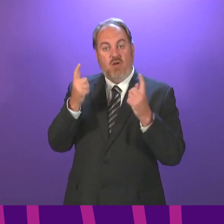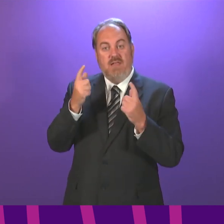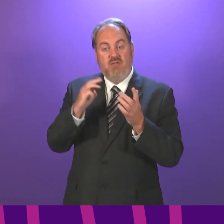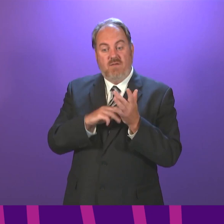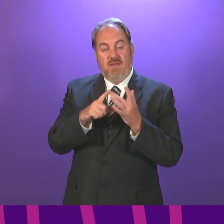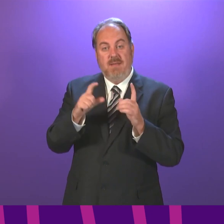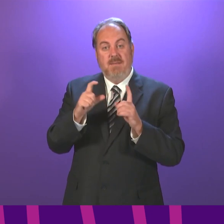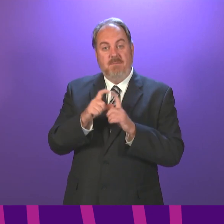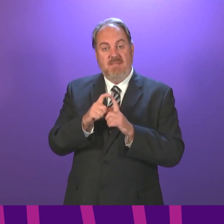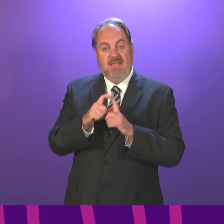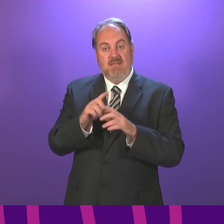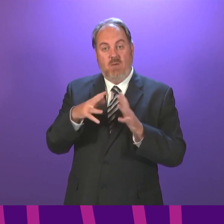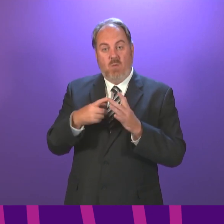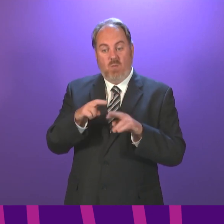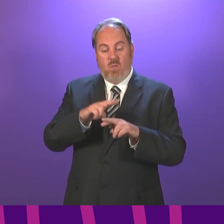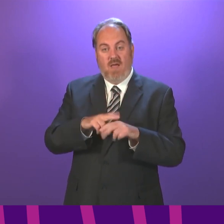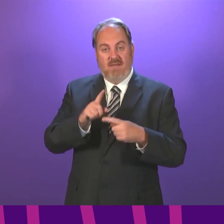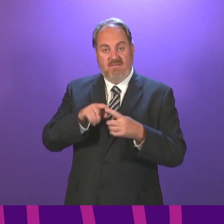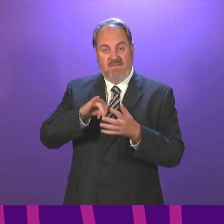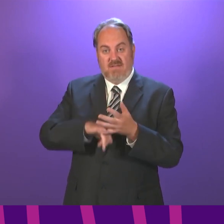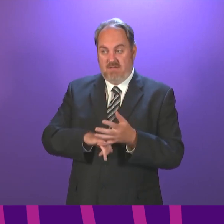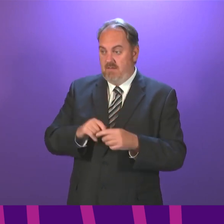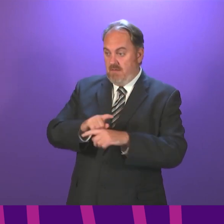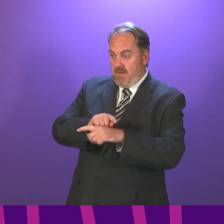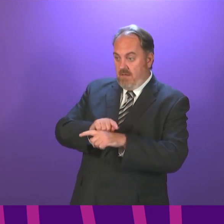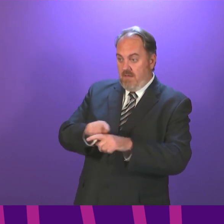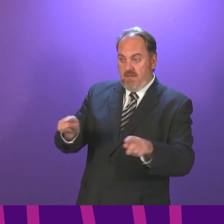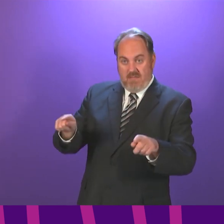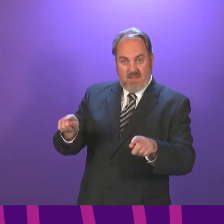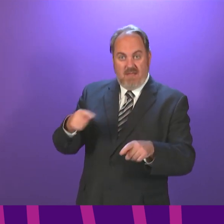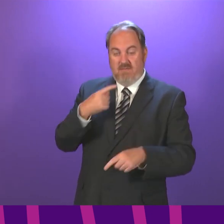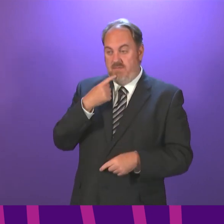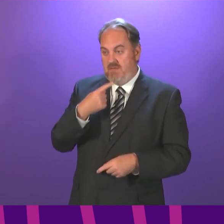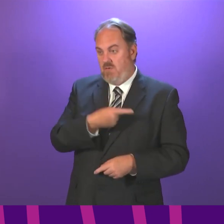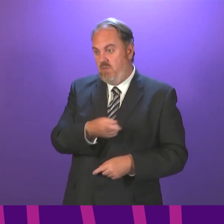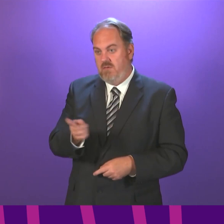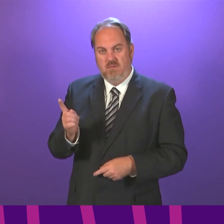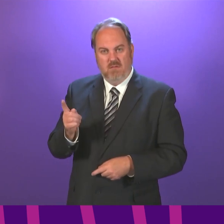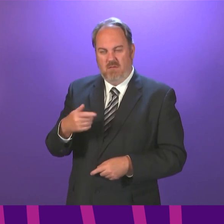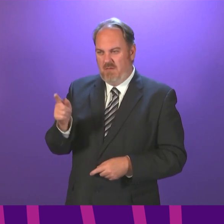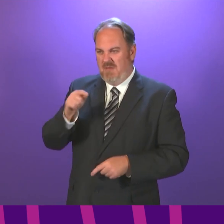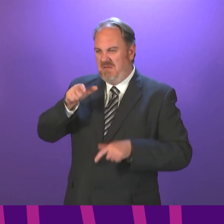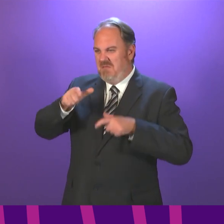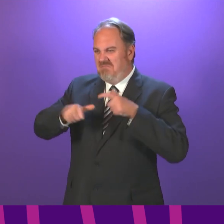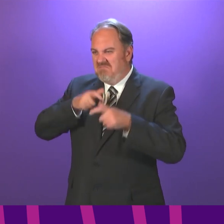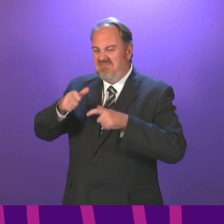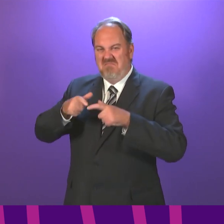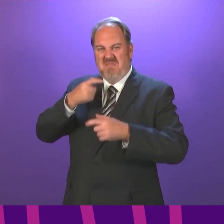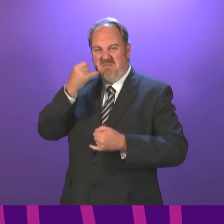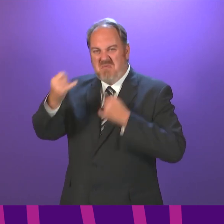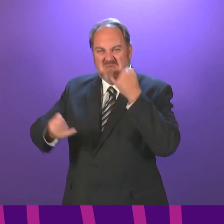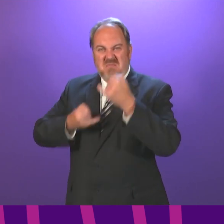forward this sensible advice and doing that rightly were subjected to all sorts of abuse from anti-vaxxer